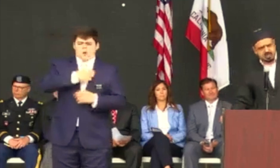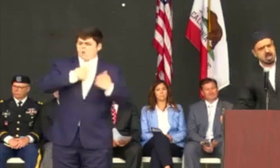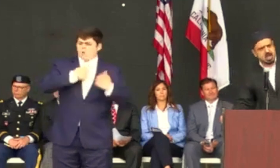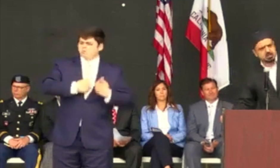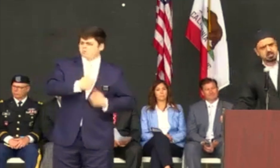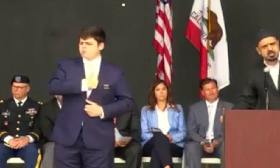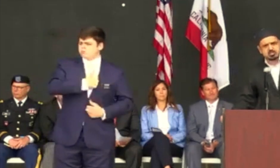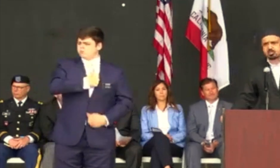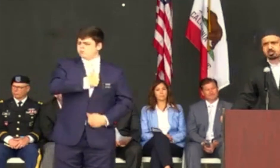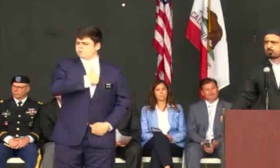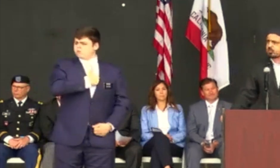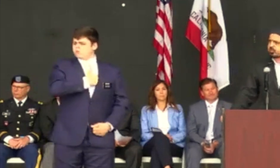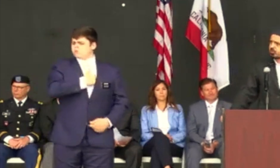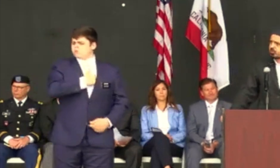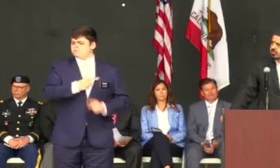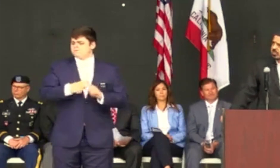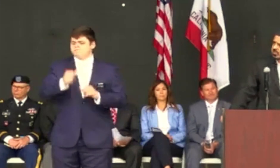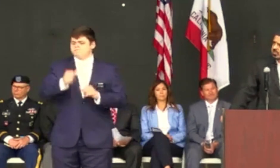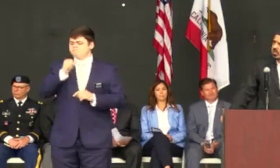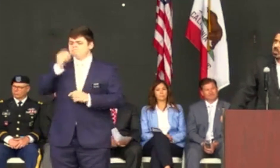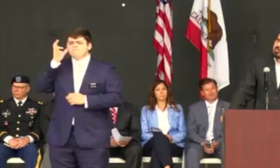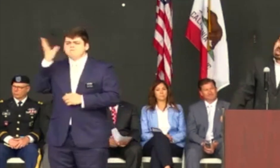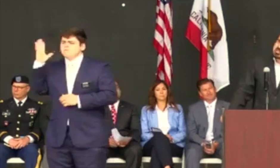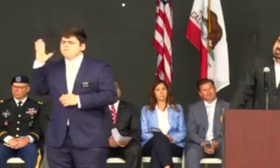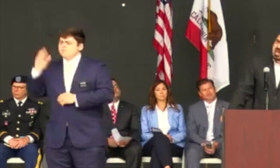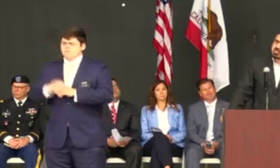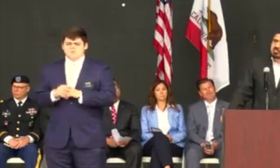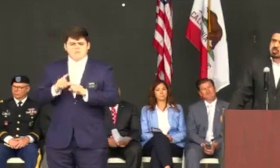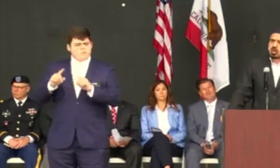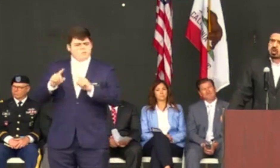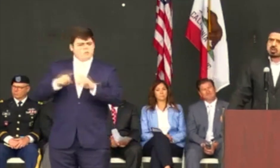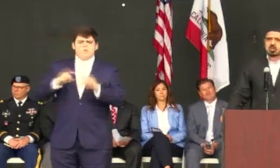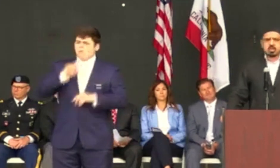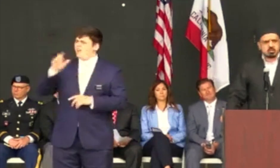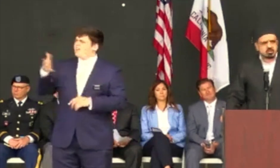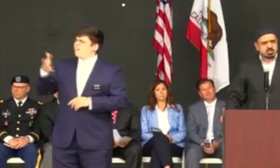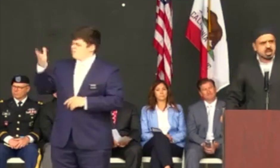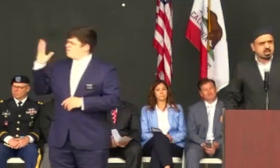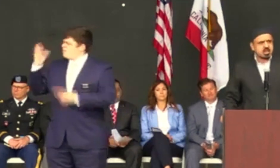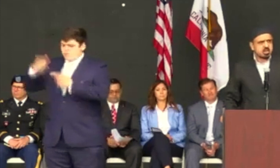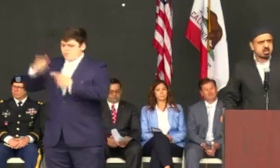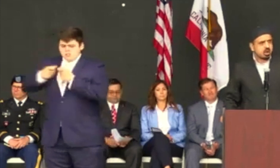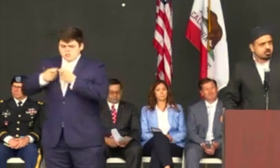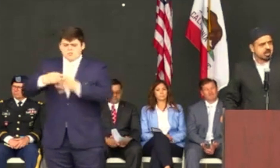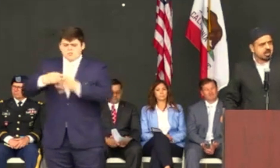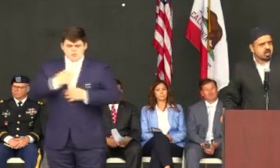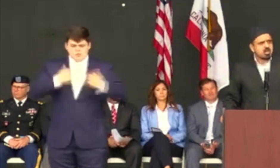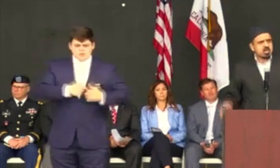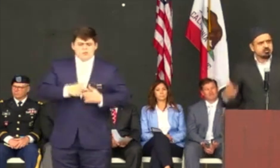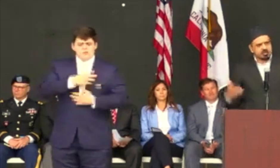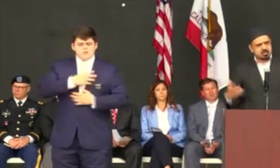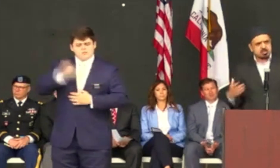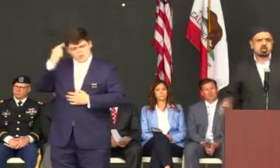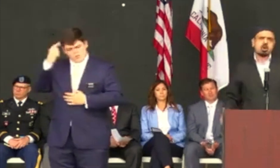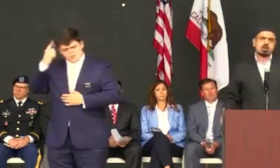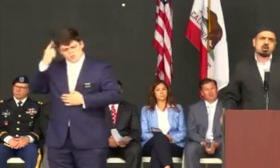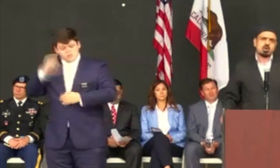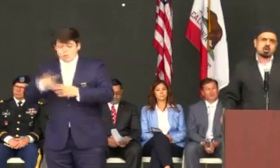to listen to the voice of the voiceless. We ask God to give us heart that we can understand, and comprehend, and fill our hearts with